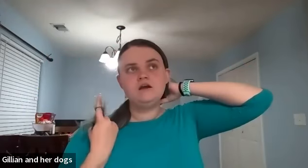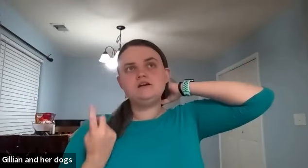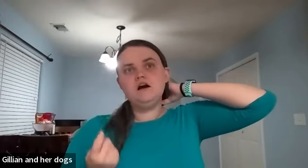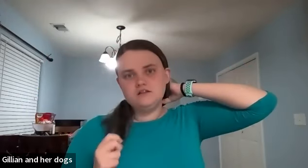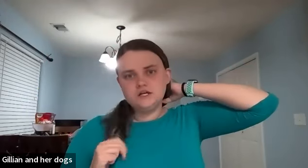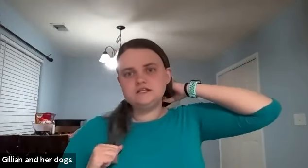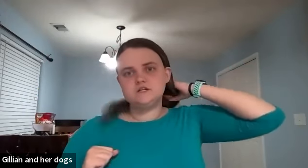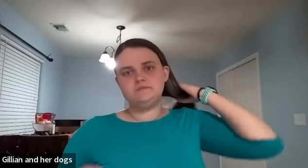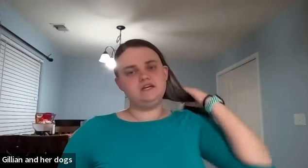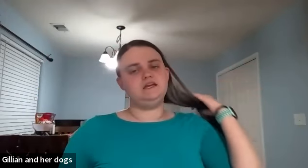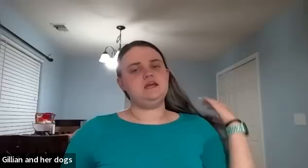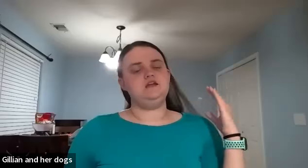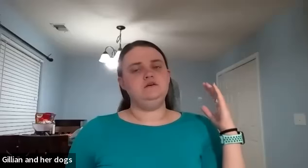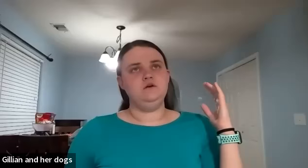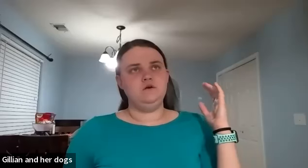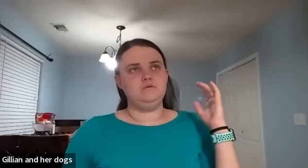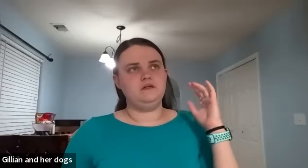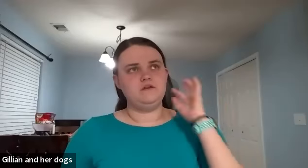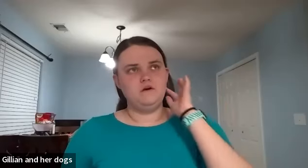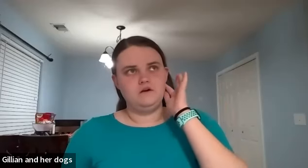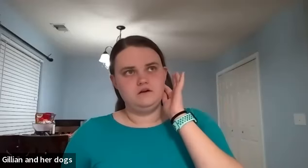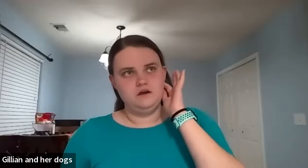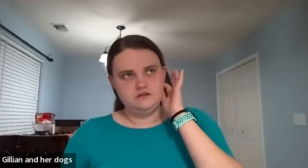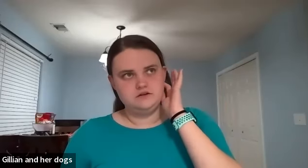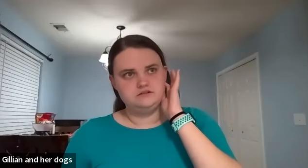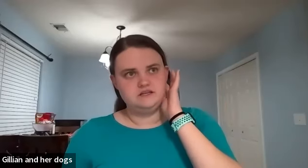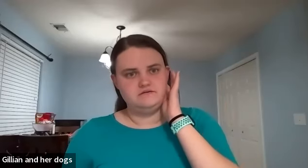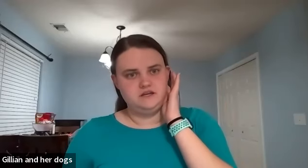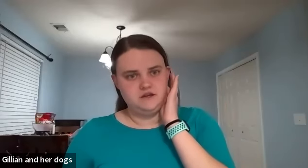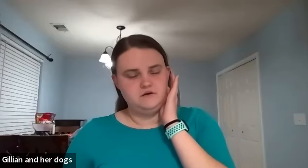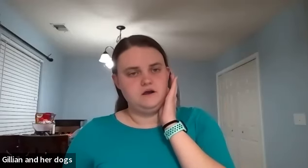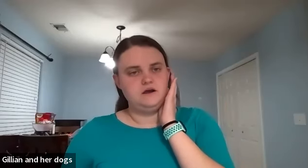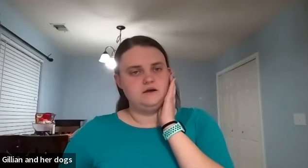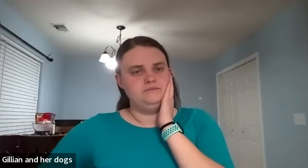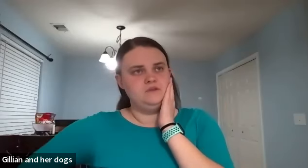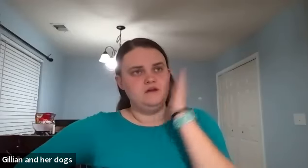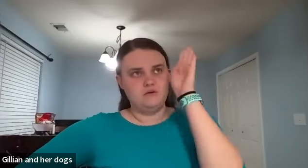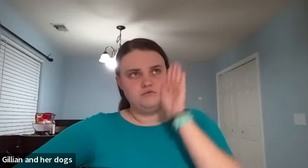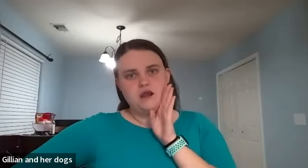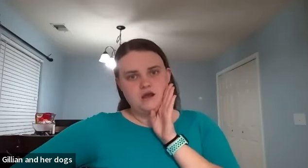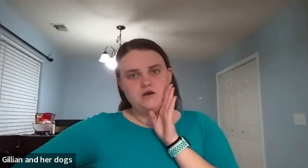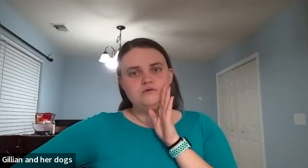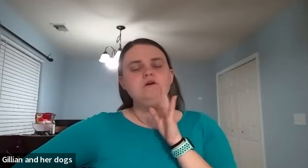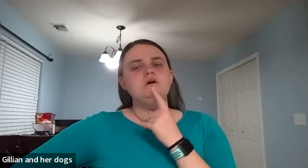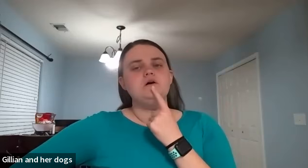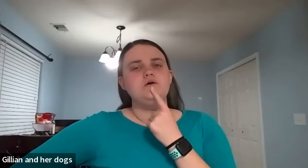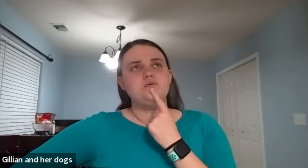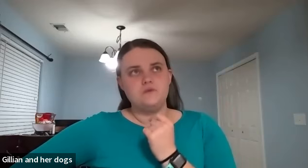color color color going to be again with our colors that video um of our brown or